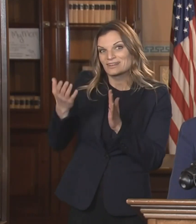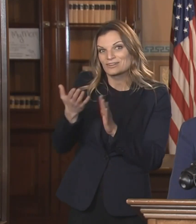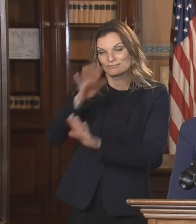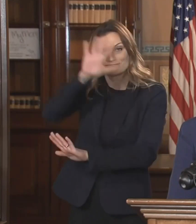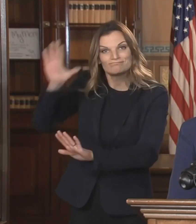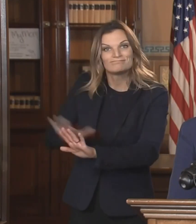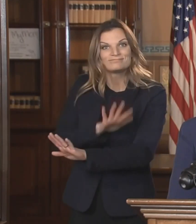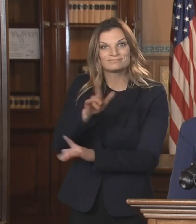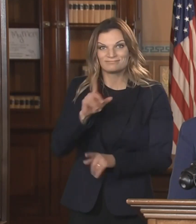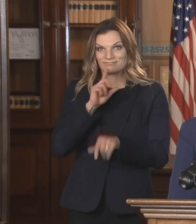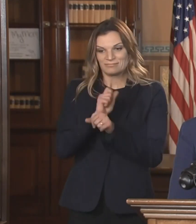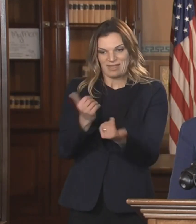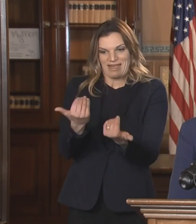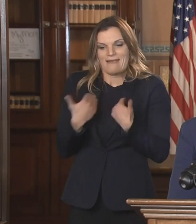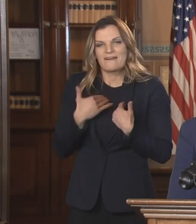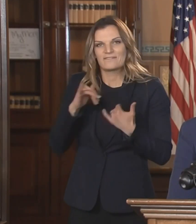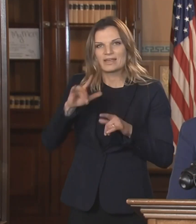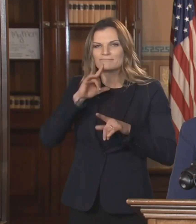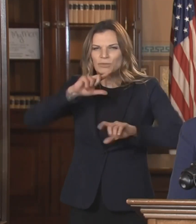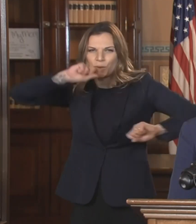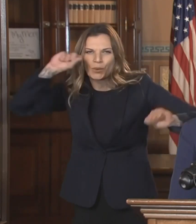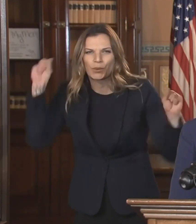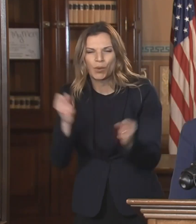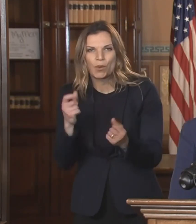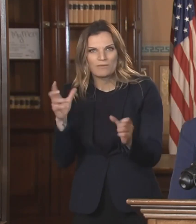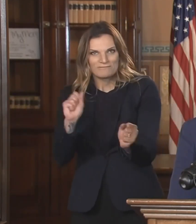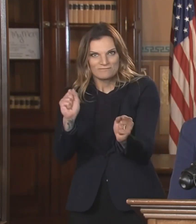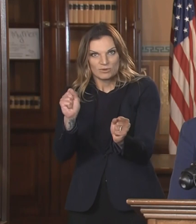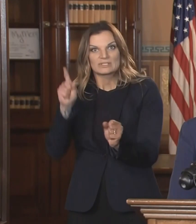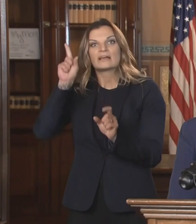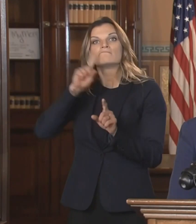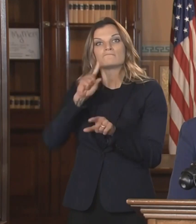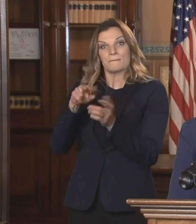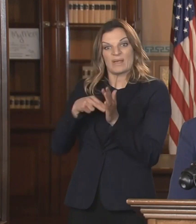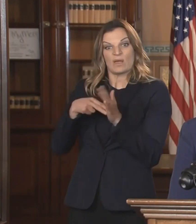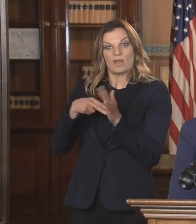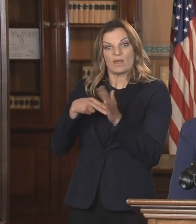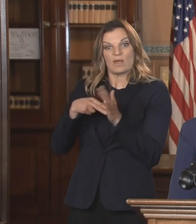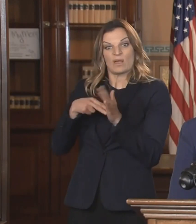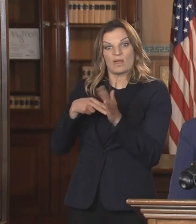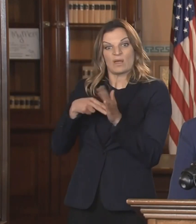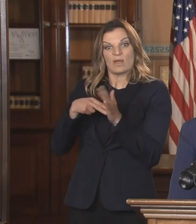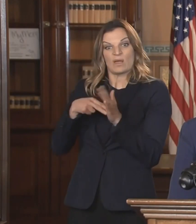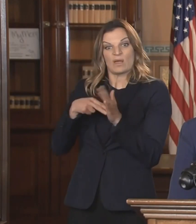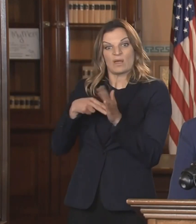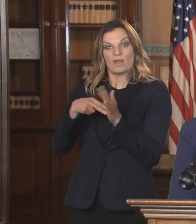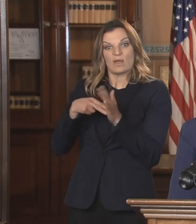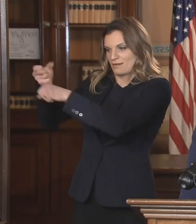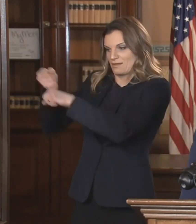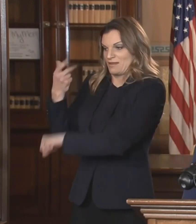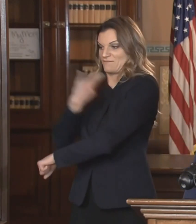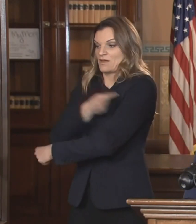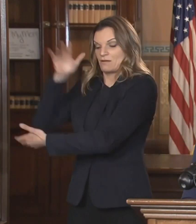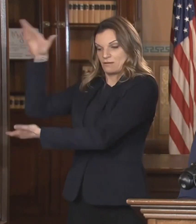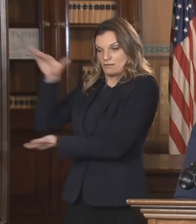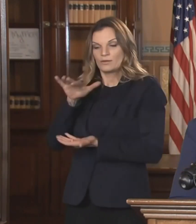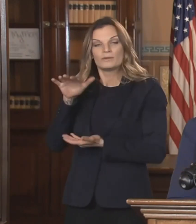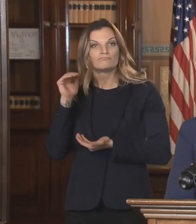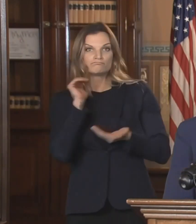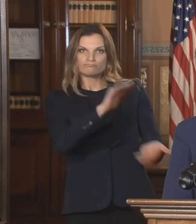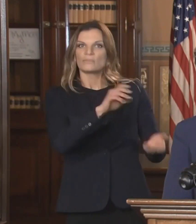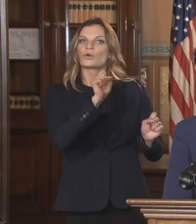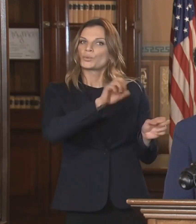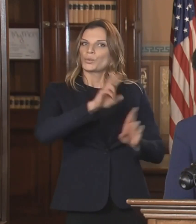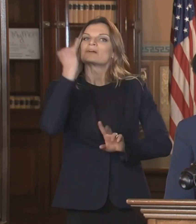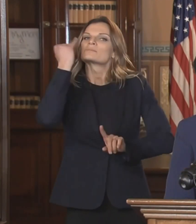ultra cold freezer capabilities who are able to receive and administer the Pfizer vaccine. If it became available